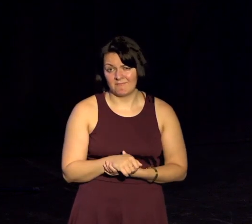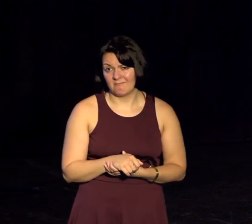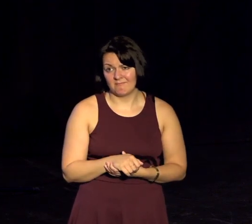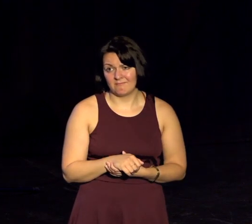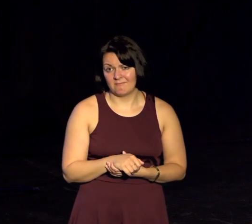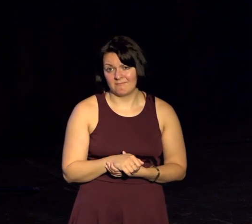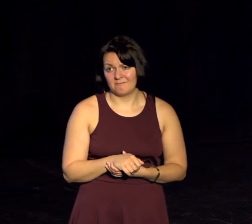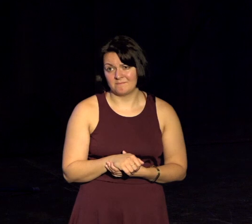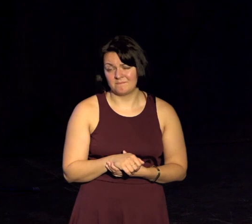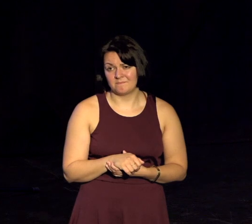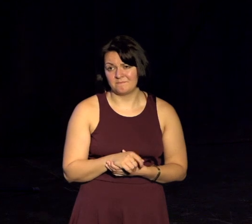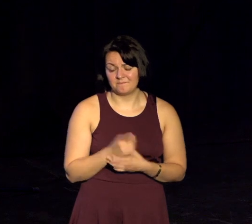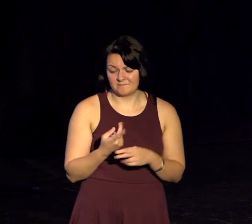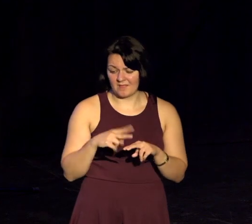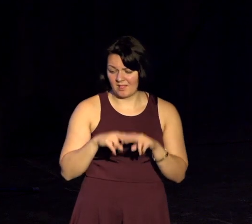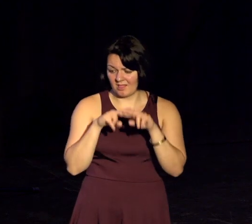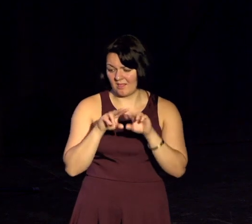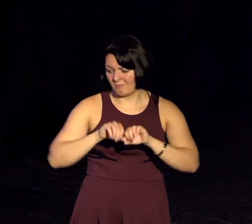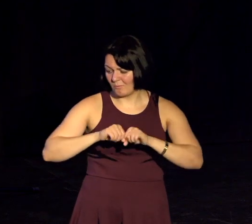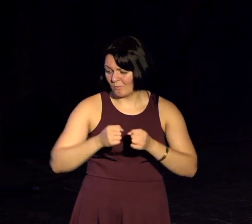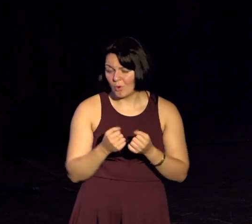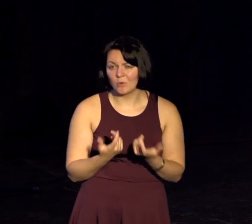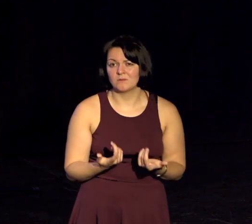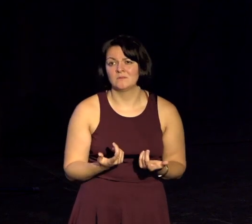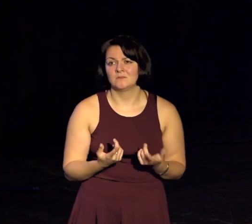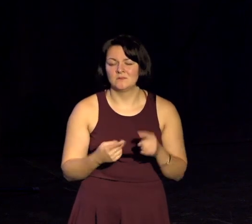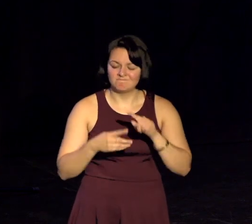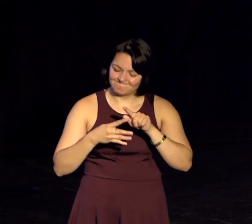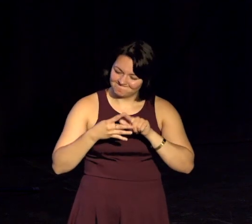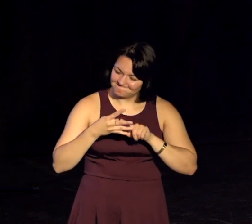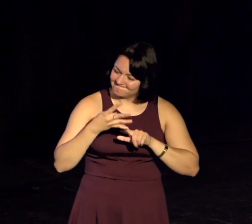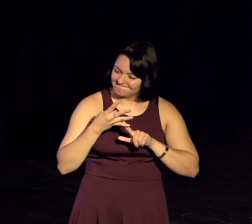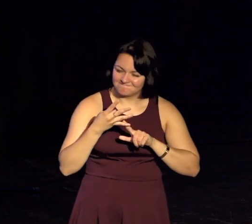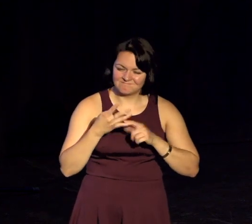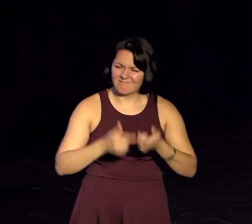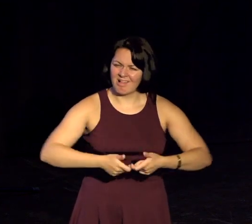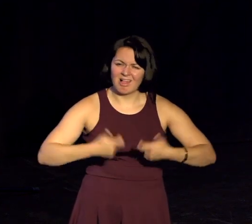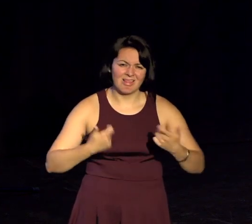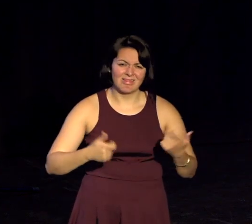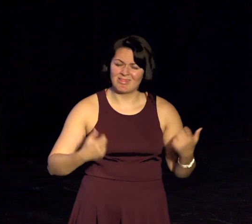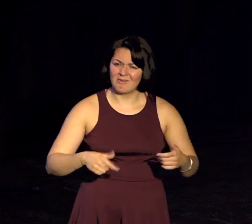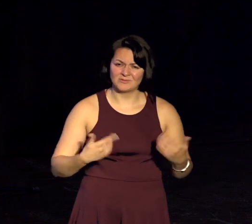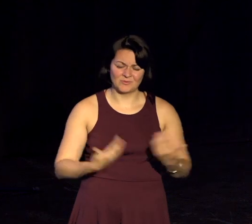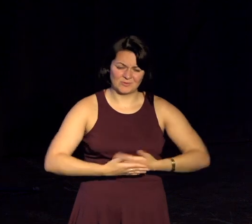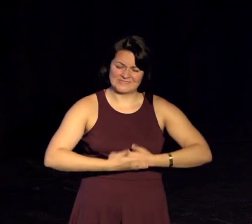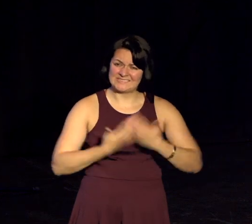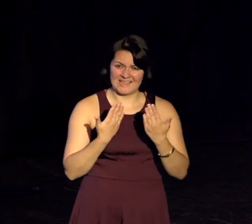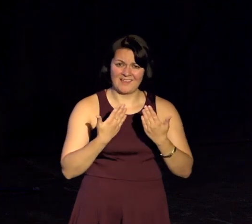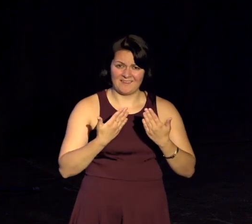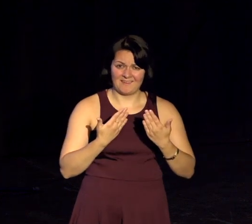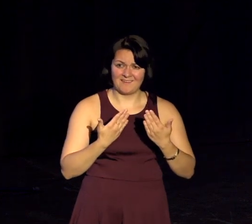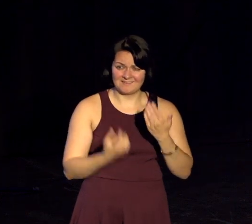them putting snow in the curb cuts. It's a lot of just microaggressions that happen on a daily basis